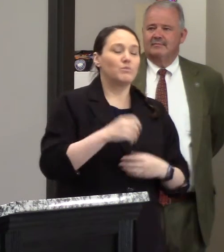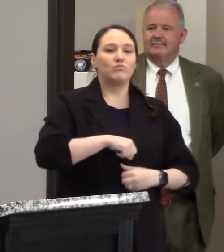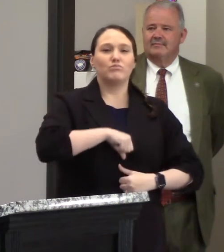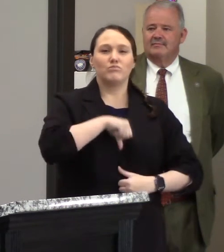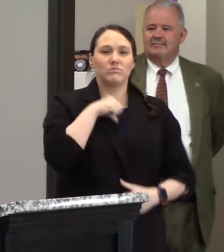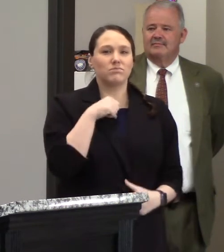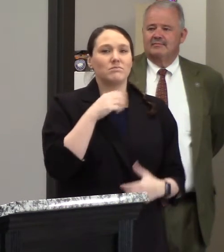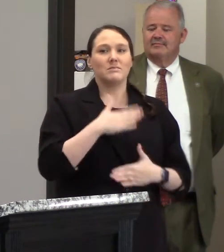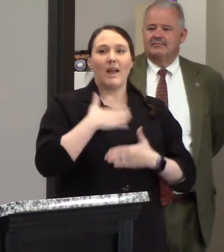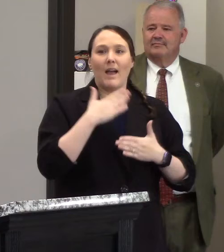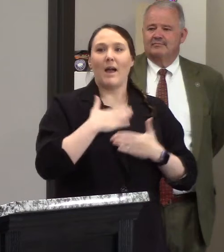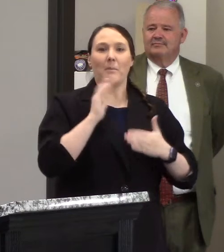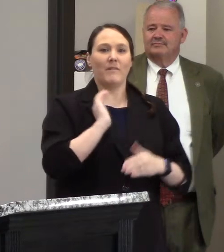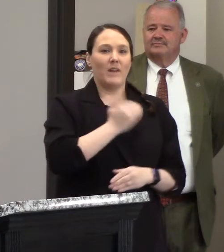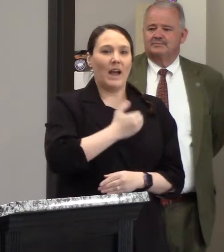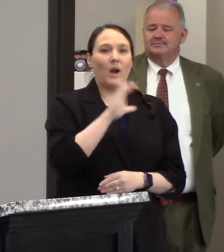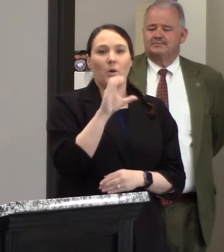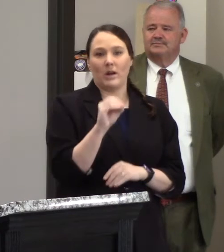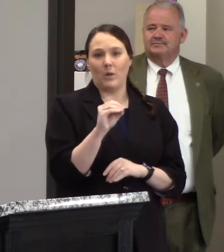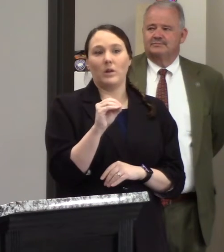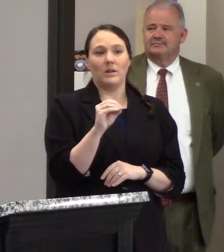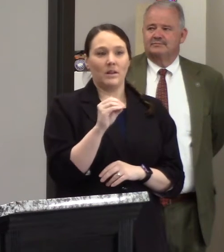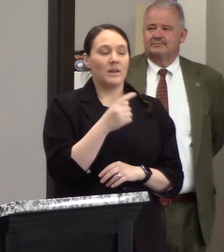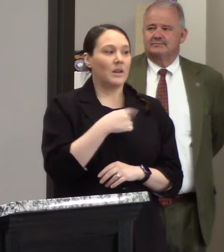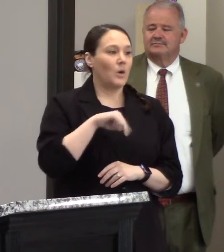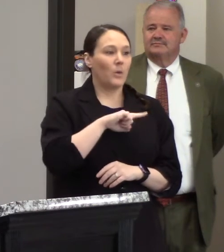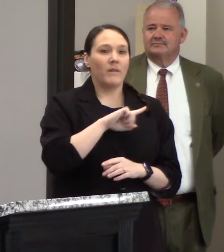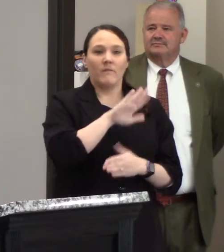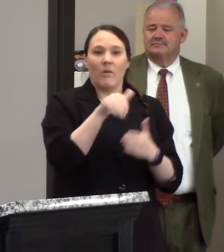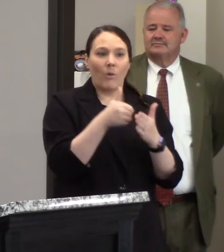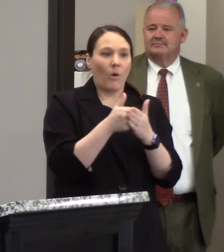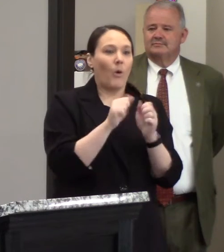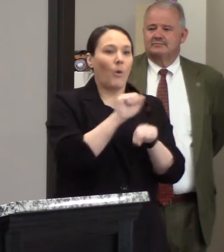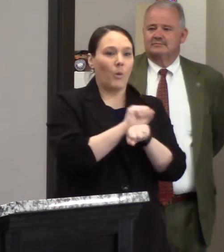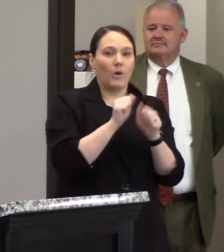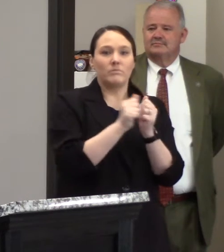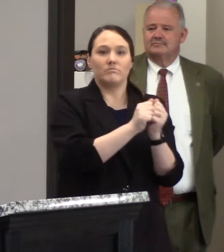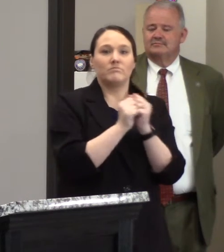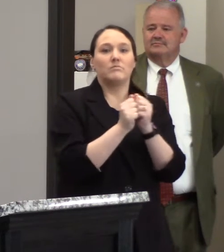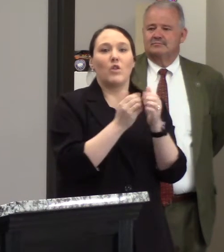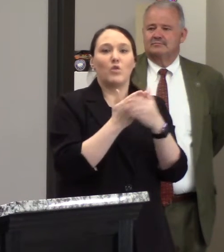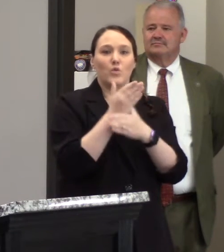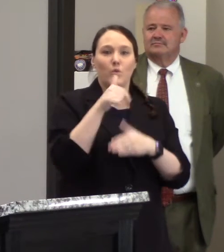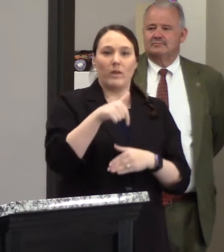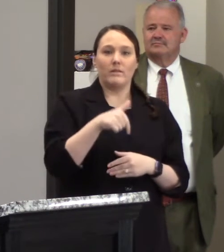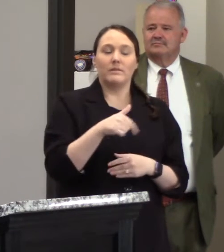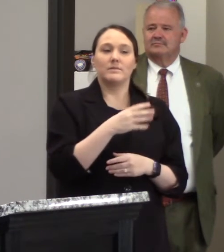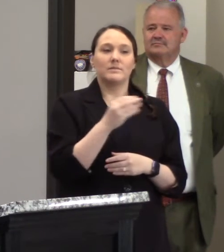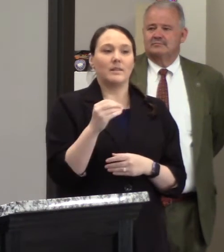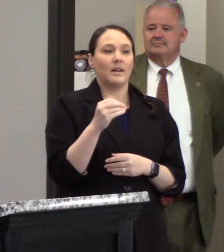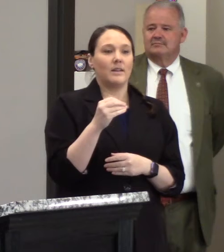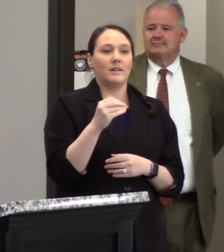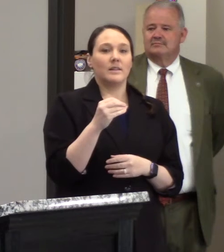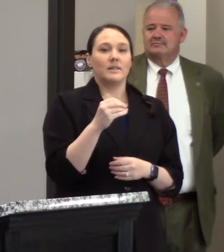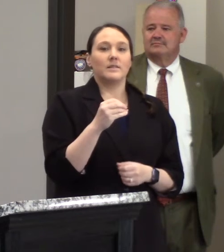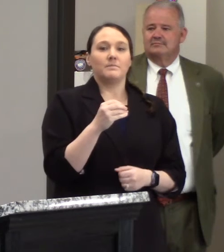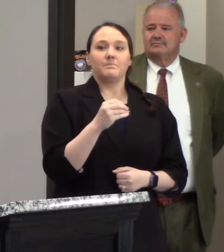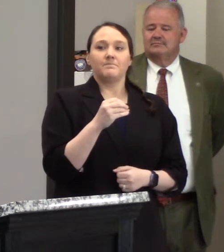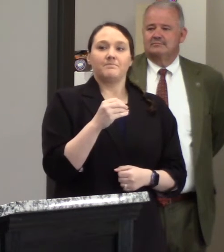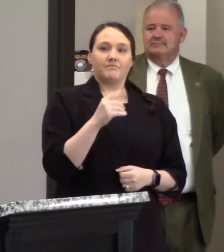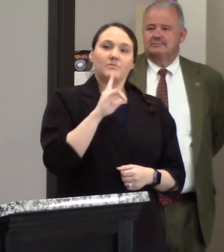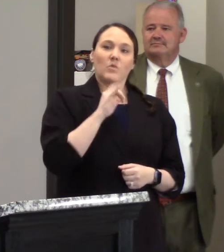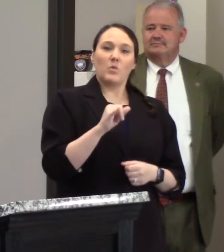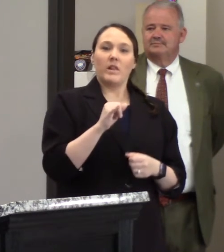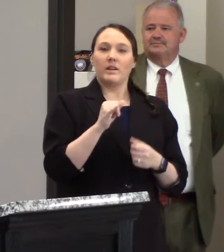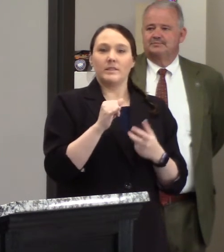of our county at the way we've all come together through this and this has been just uh somewhat